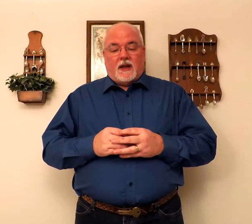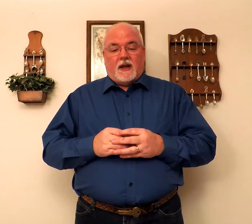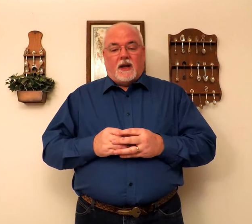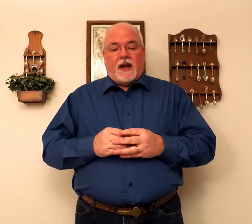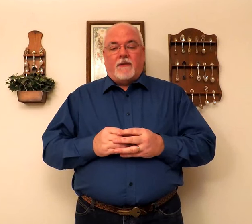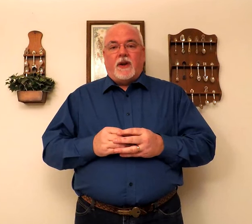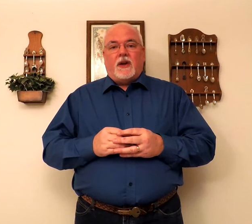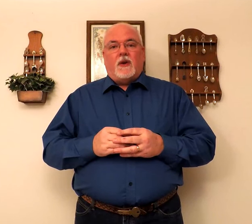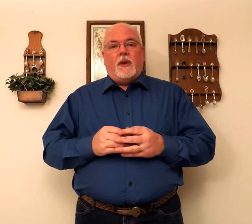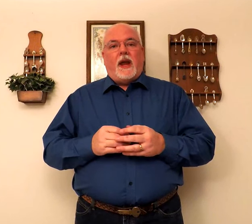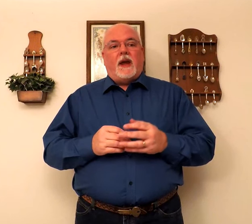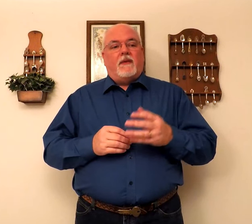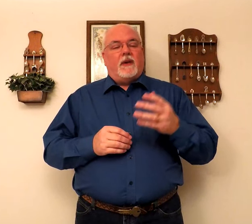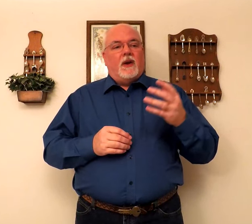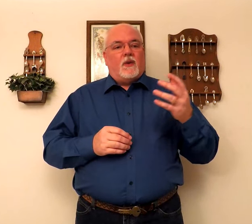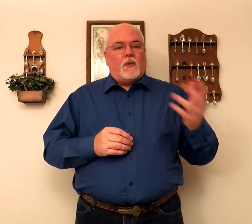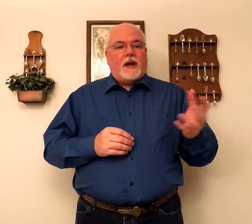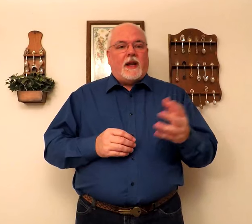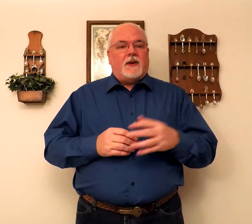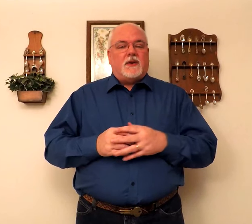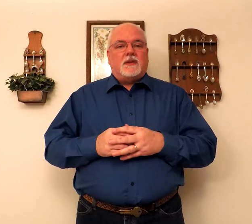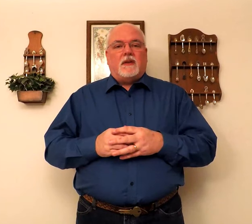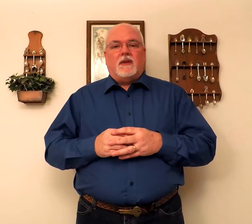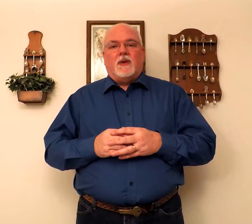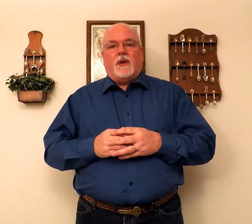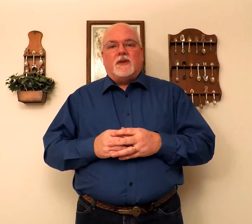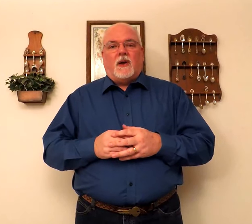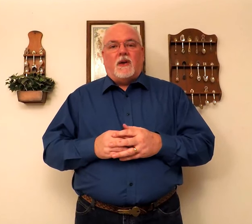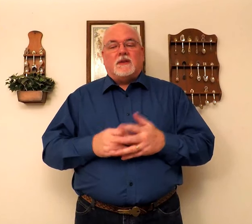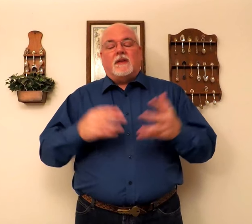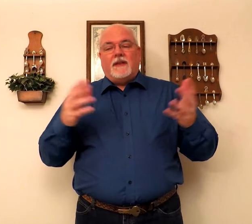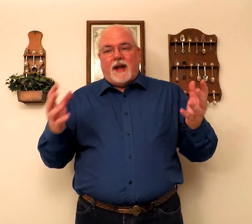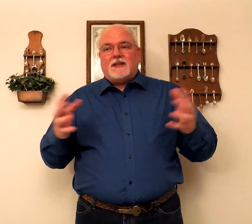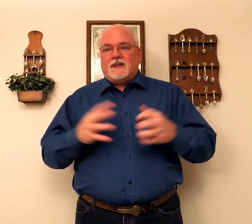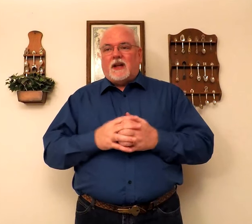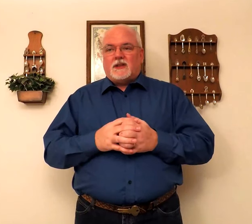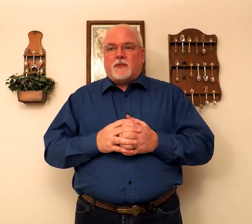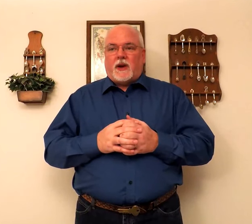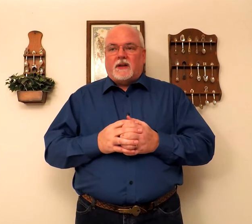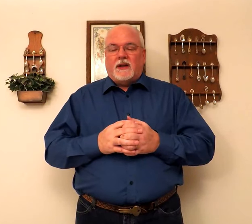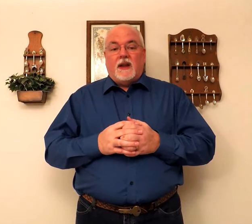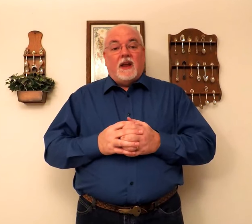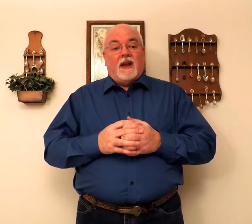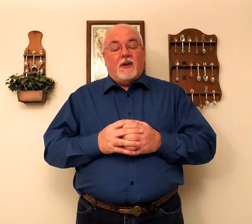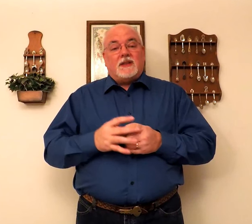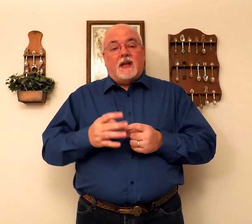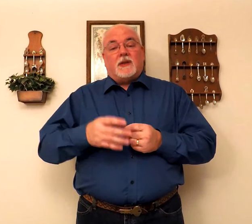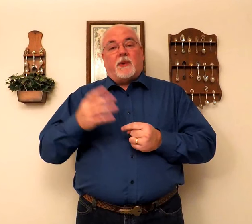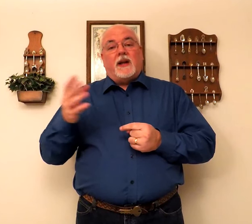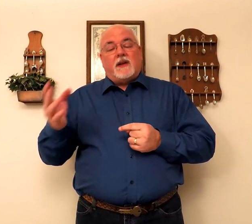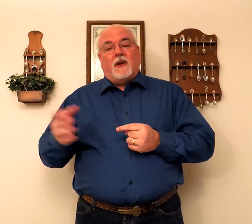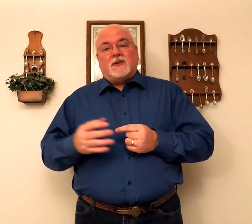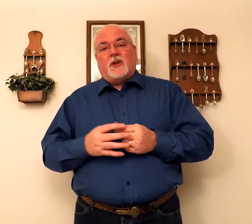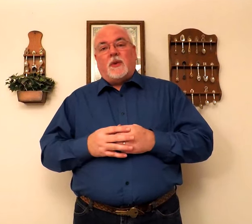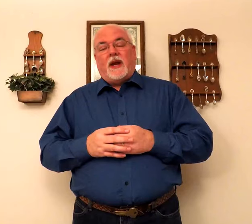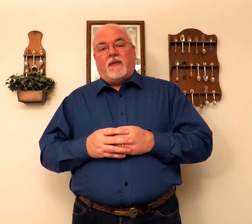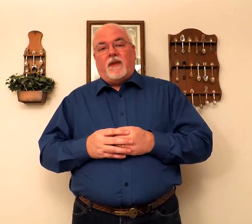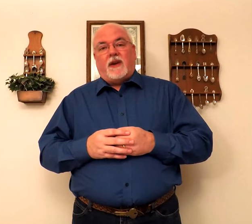Uh, every year we have right-handers doing the song. That's not surprising. It's not surprising also that we have left